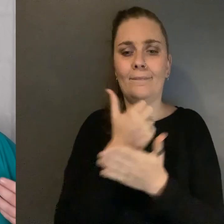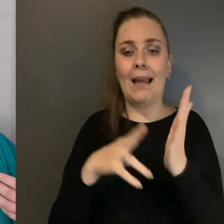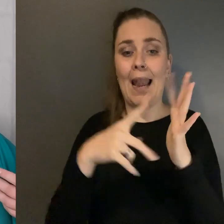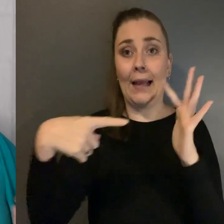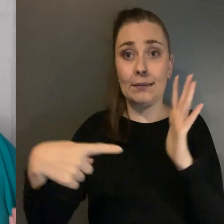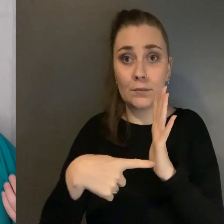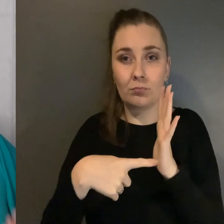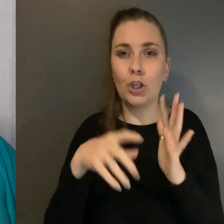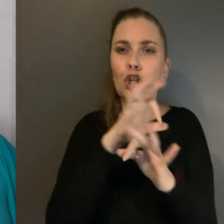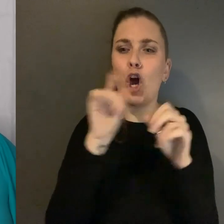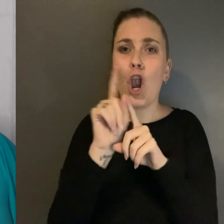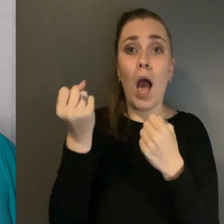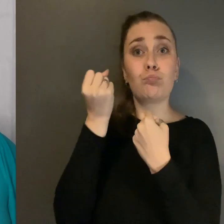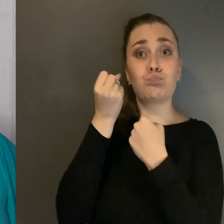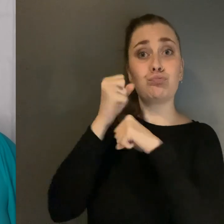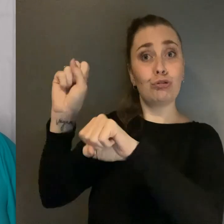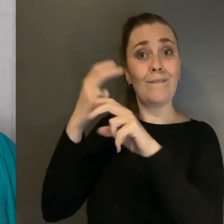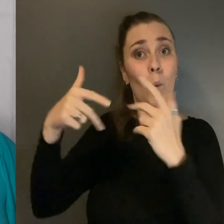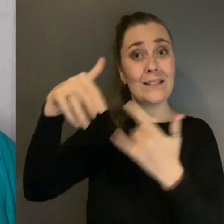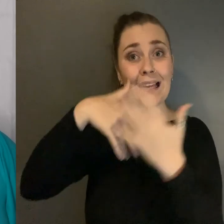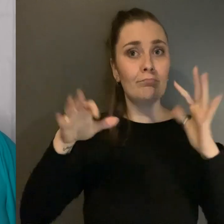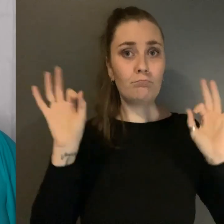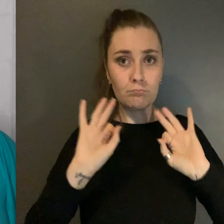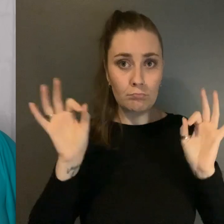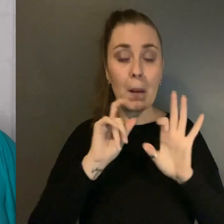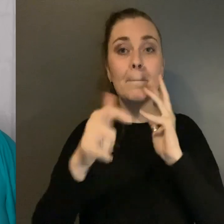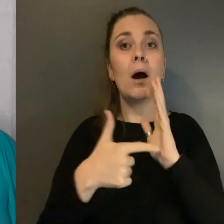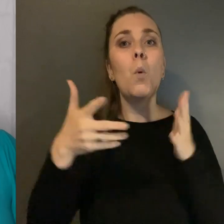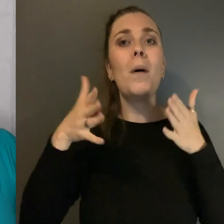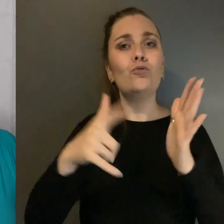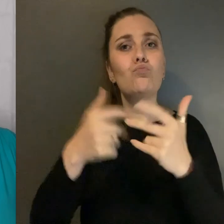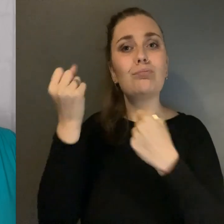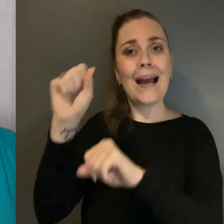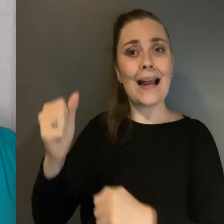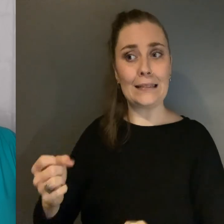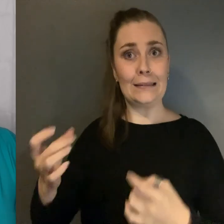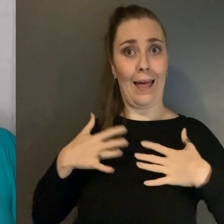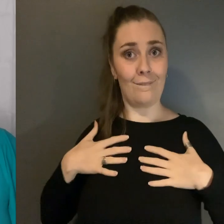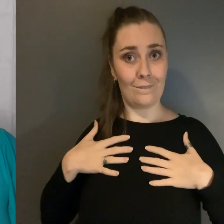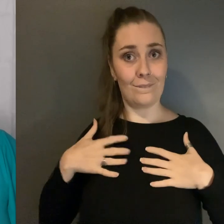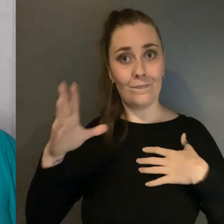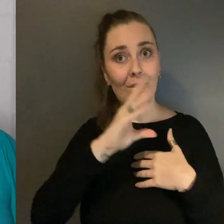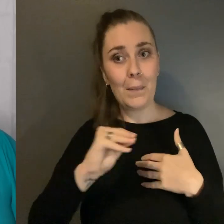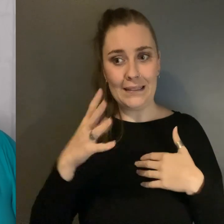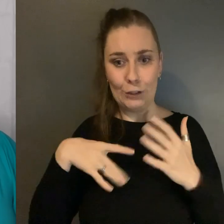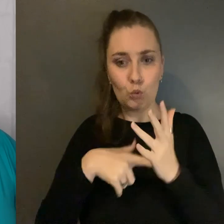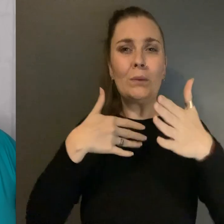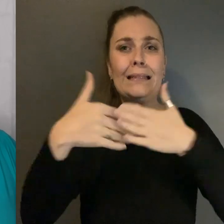Not as a protection for society But as a way to protect ourselves from having to deal with the hard